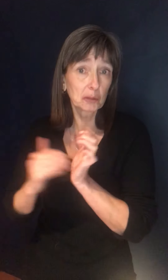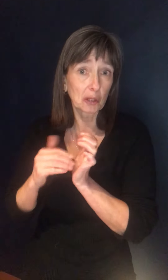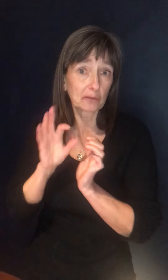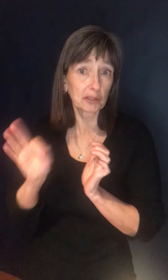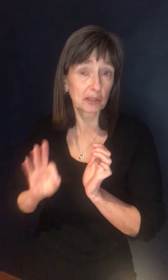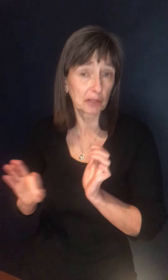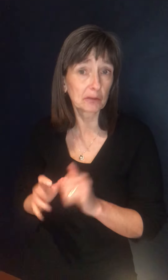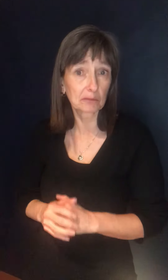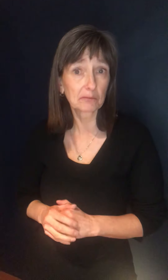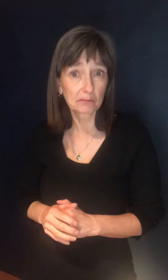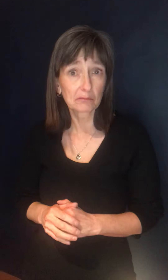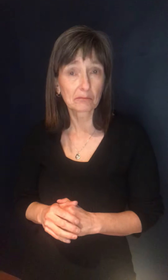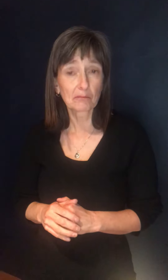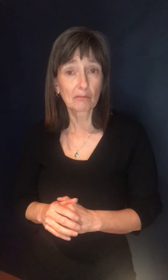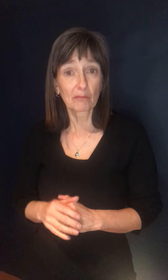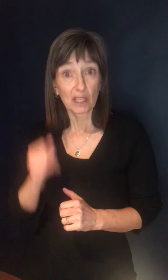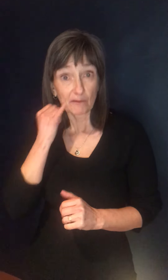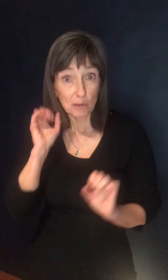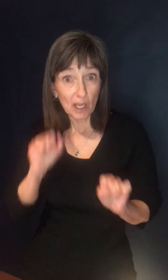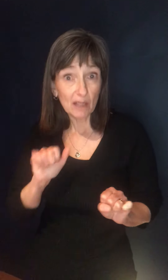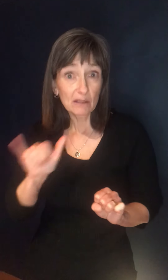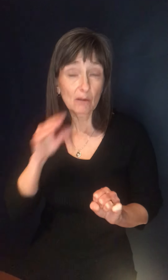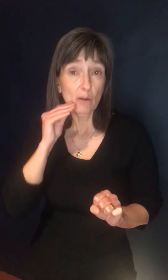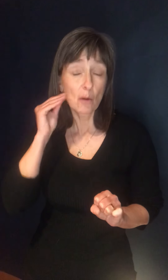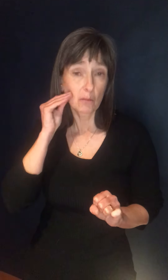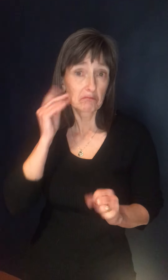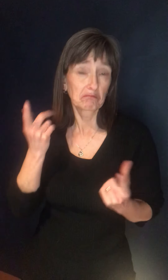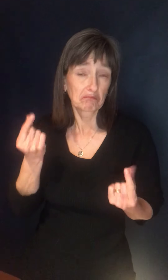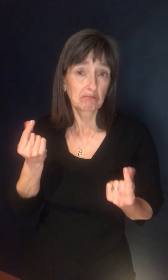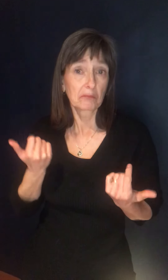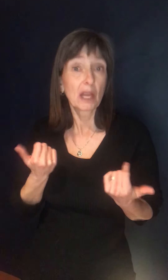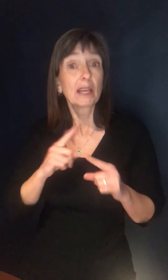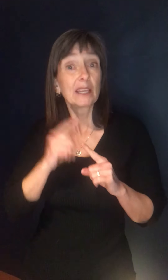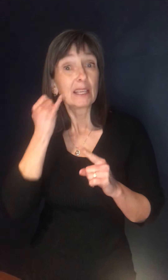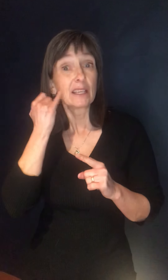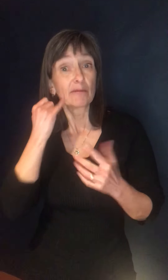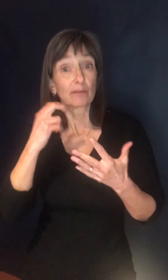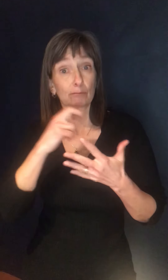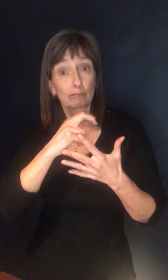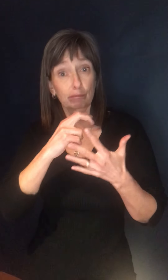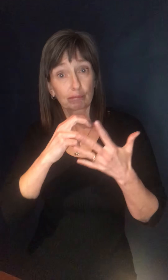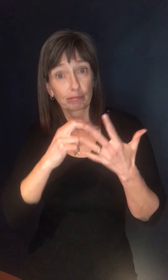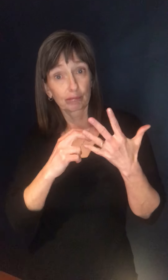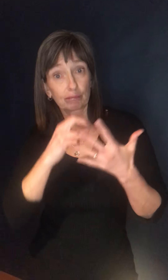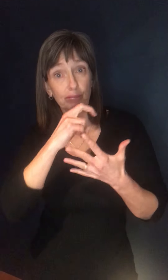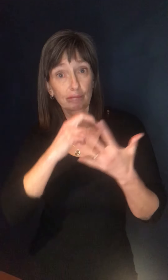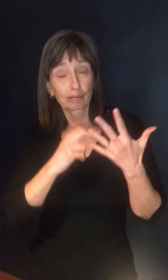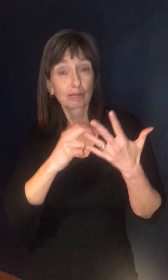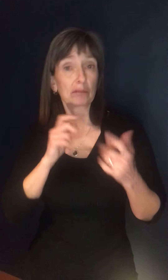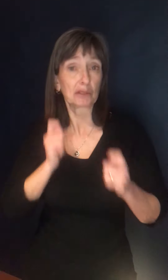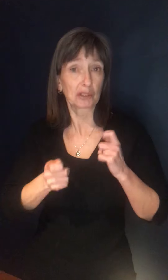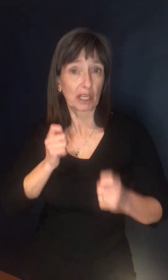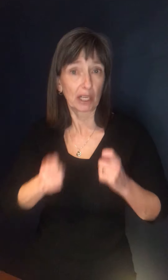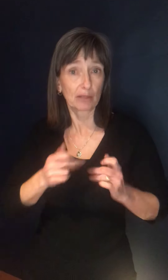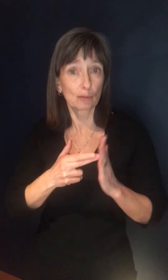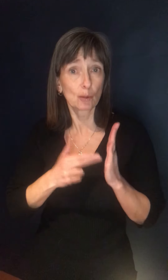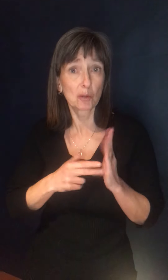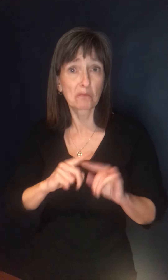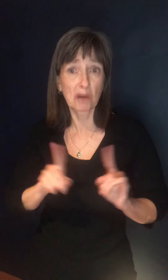home, you should. And that changes, obviously with the changing levels and the changing epidemiology. Um, but, uh, most of the most,